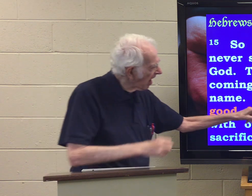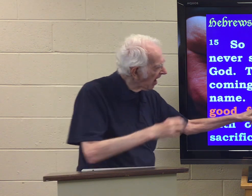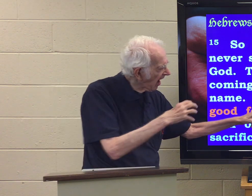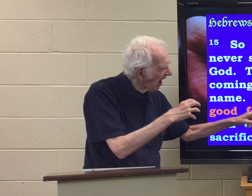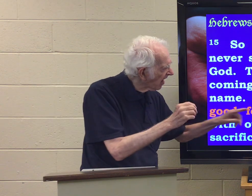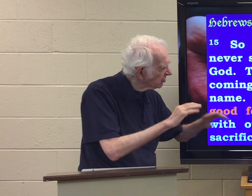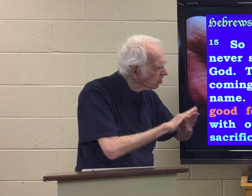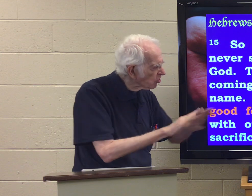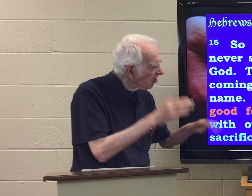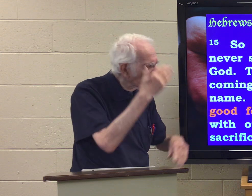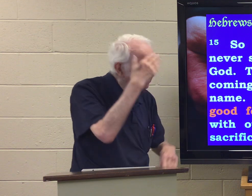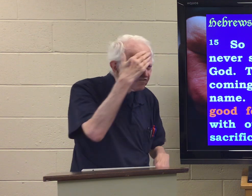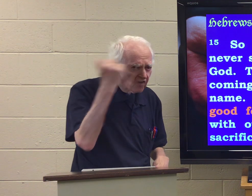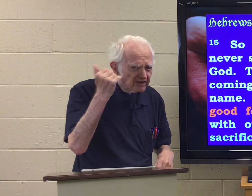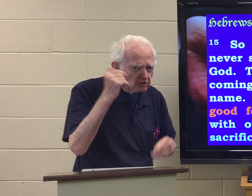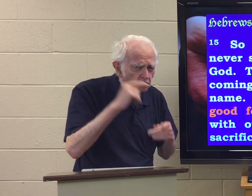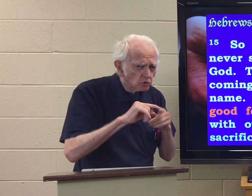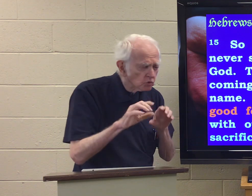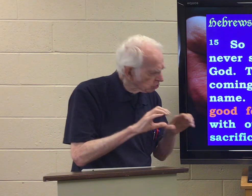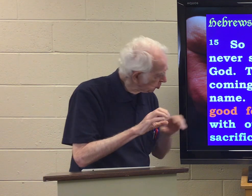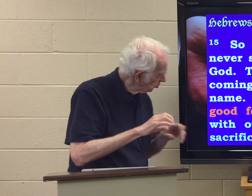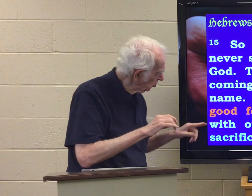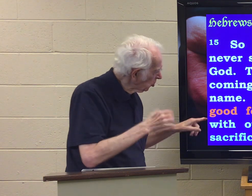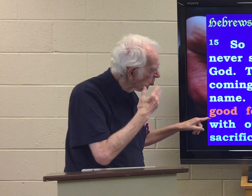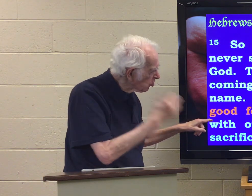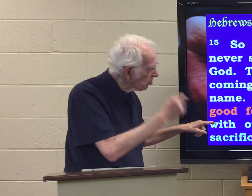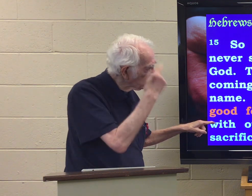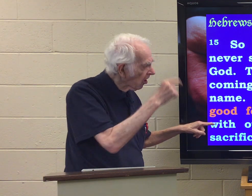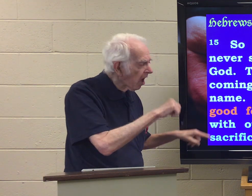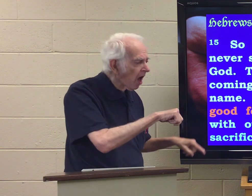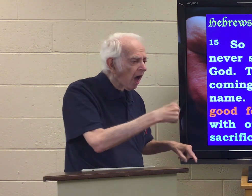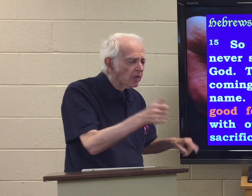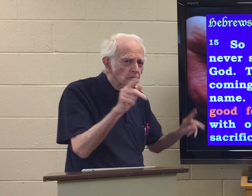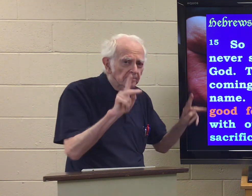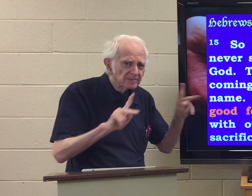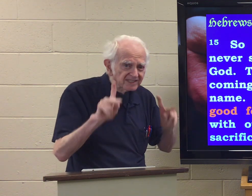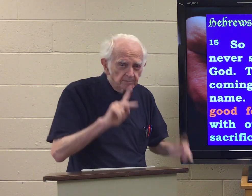And don't forget to do good for other people.